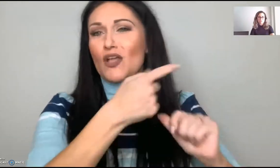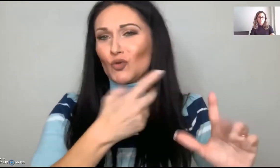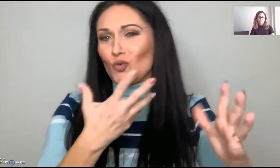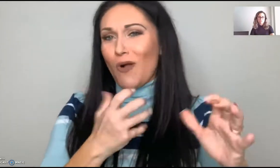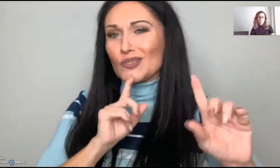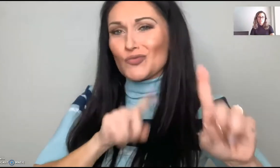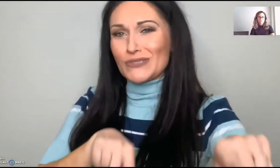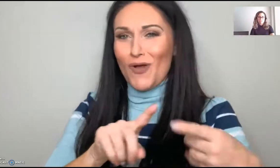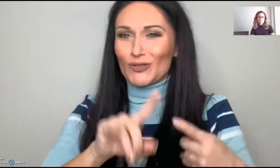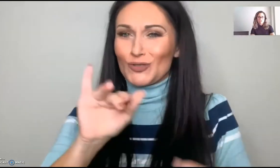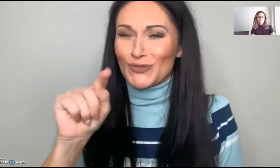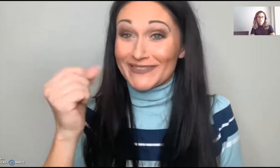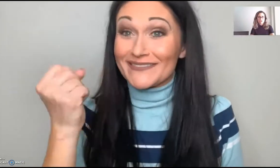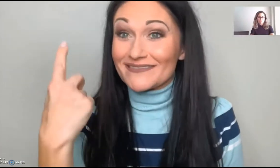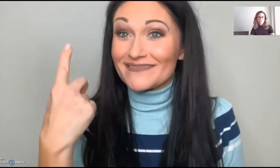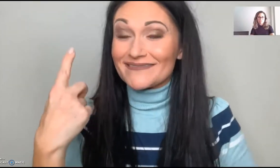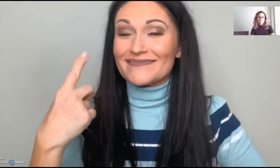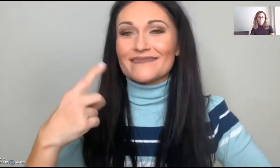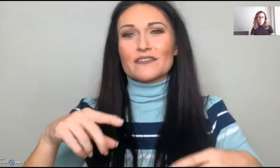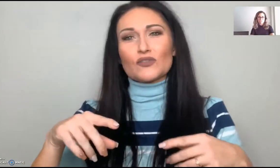and know how to respond to it.